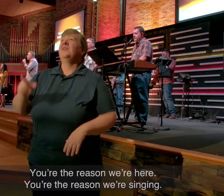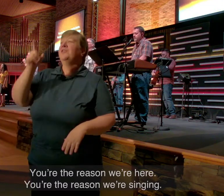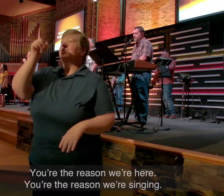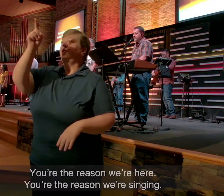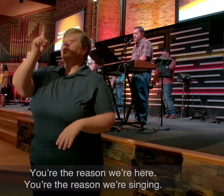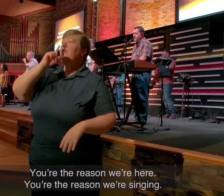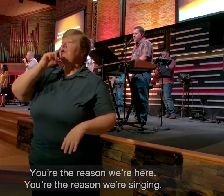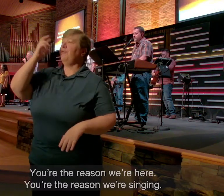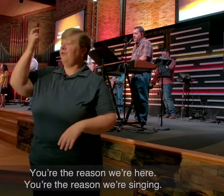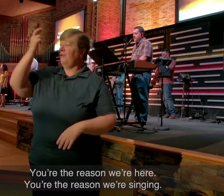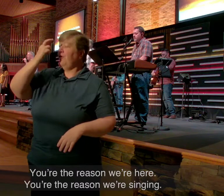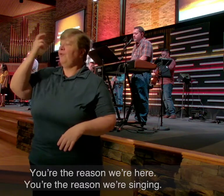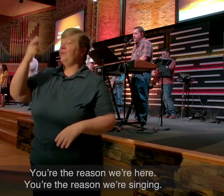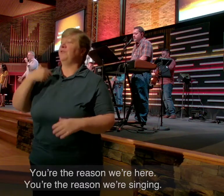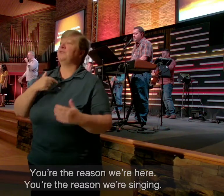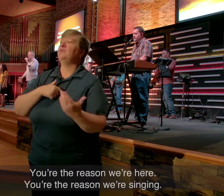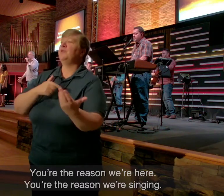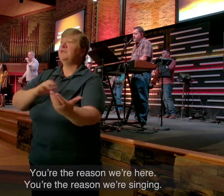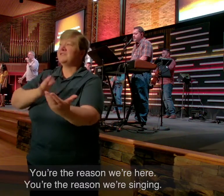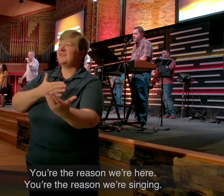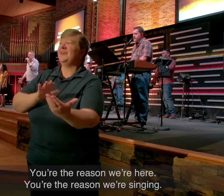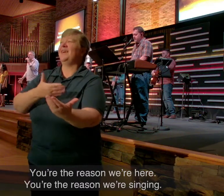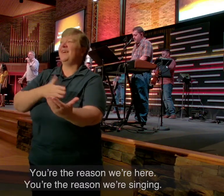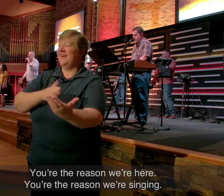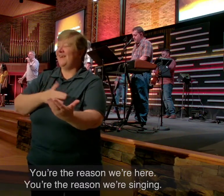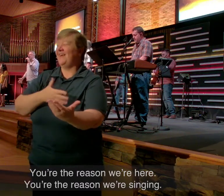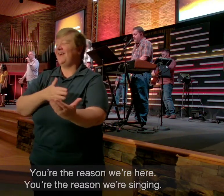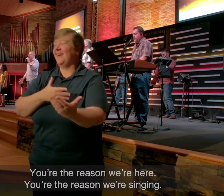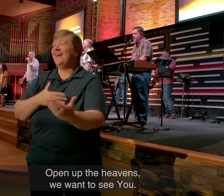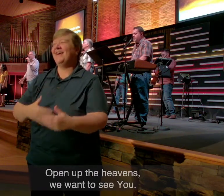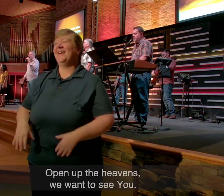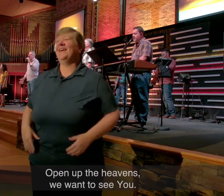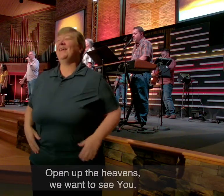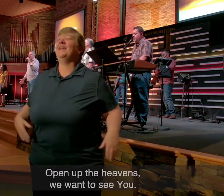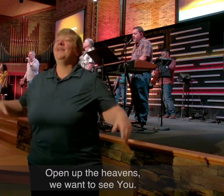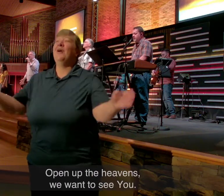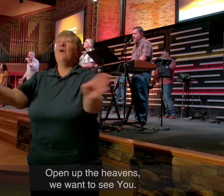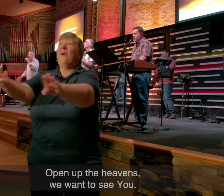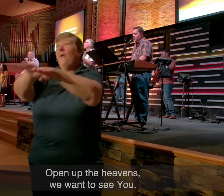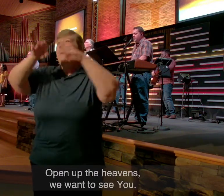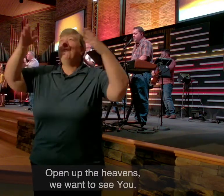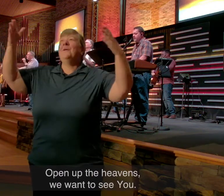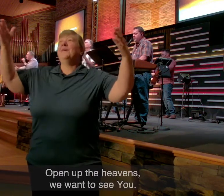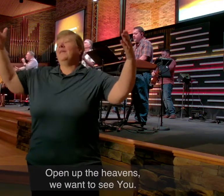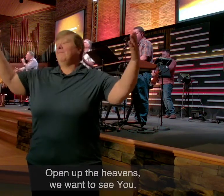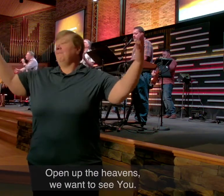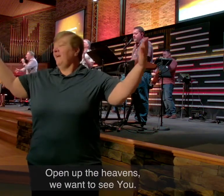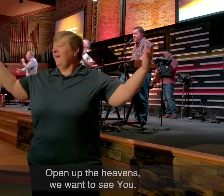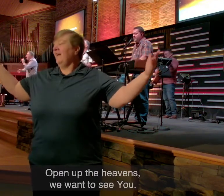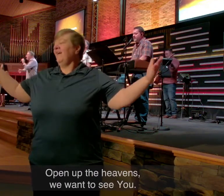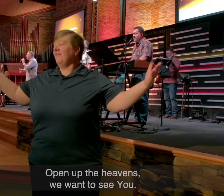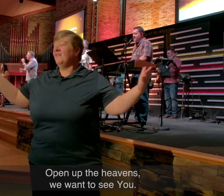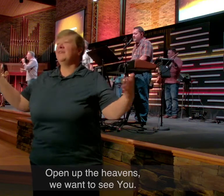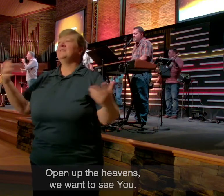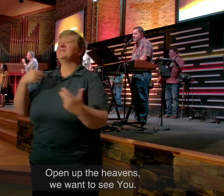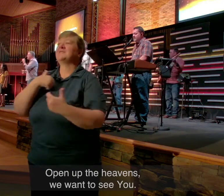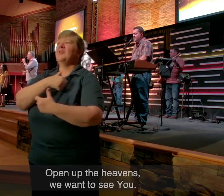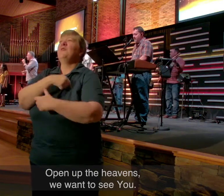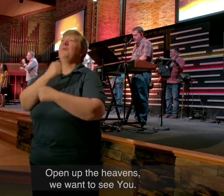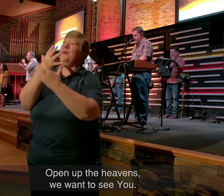You're the reason we're singing. Open up the heavens.